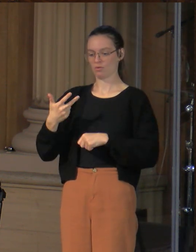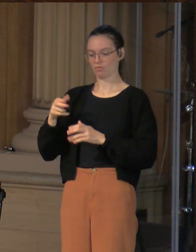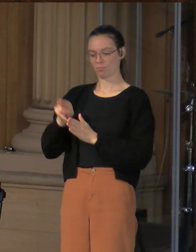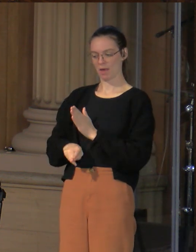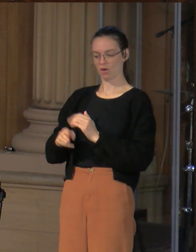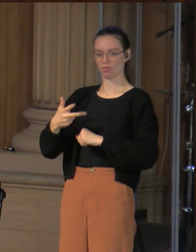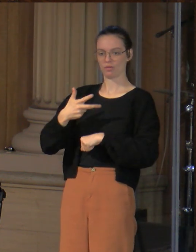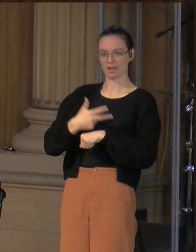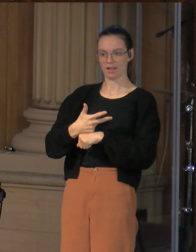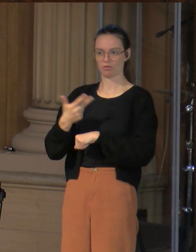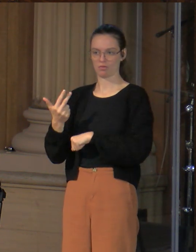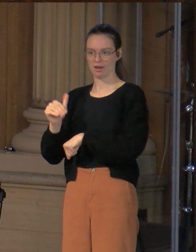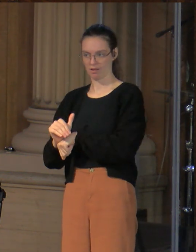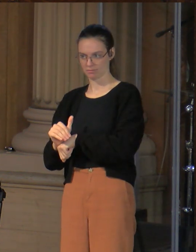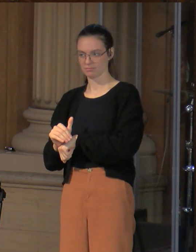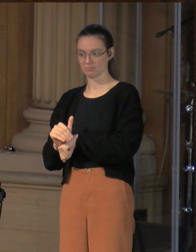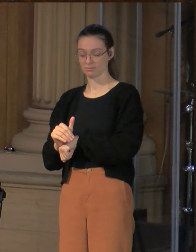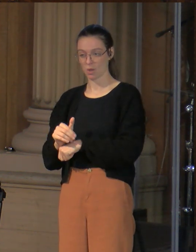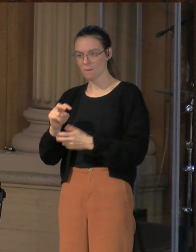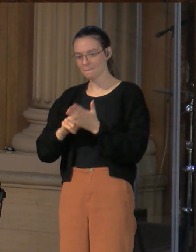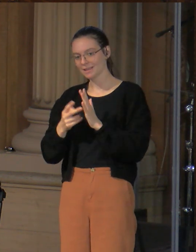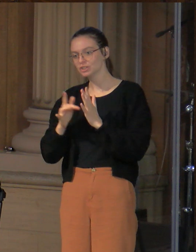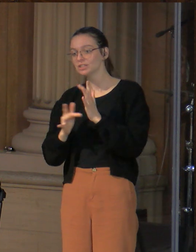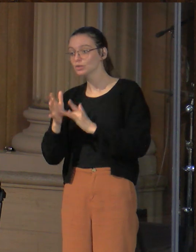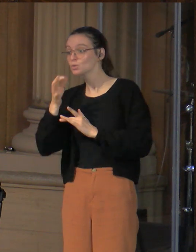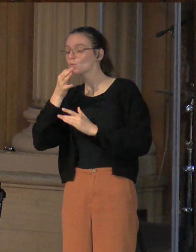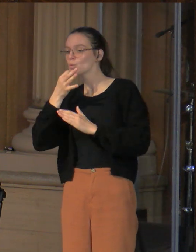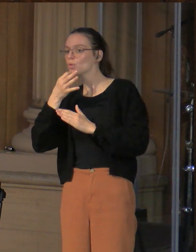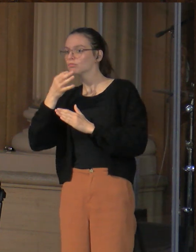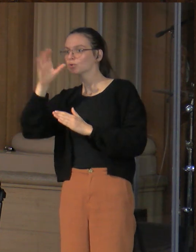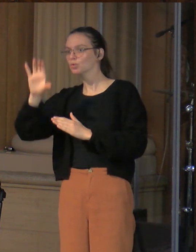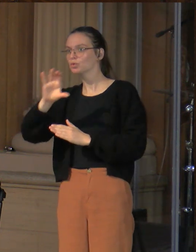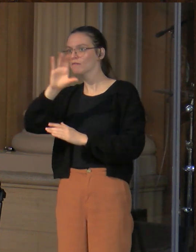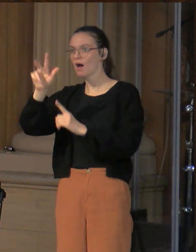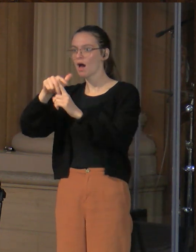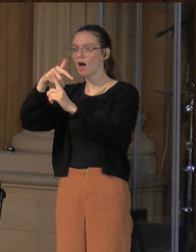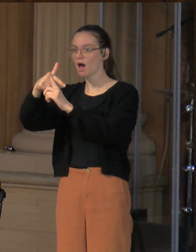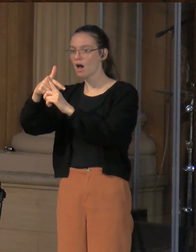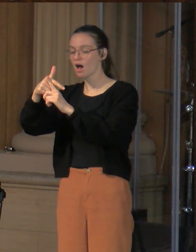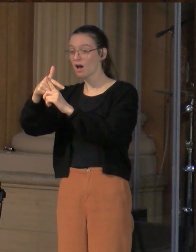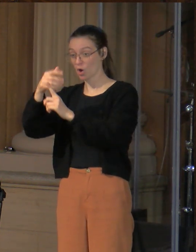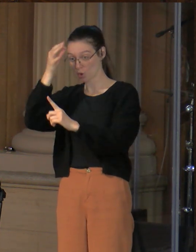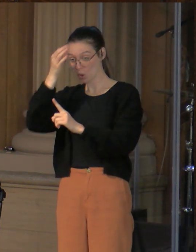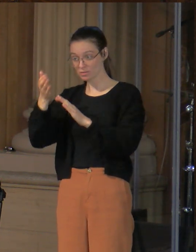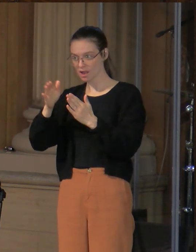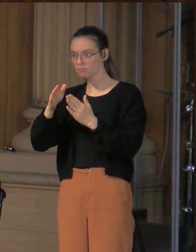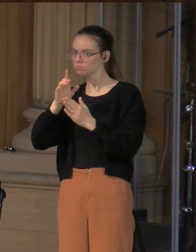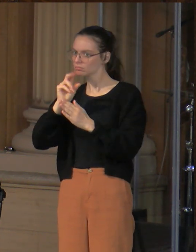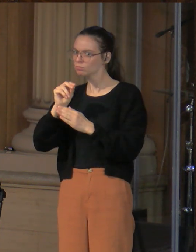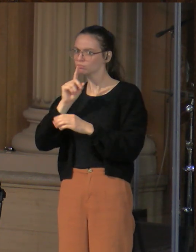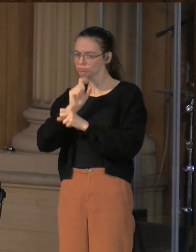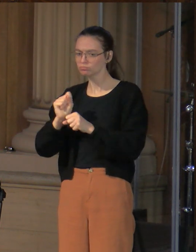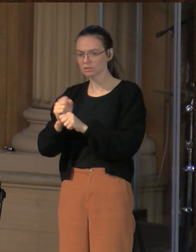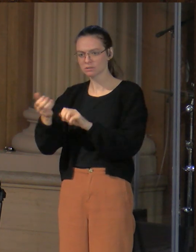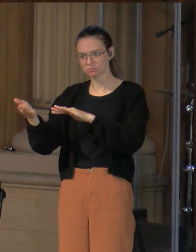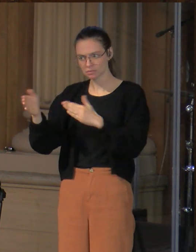be crucified. And he wouldn't just come near to death, he would die. He'd be buried in the earth,